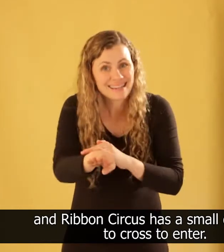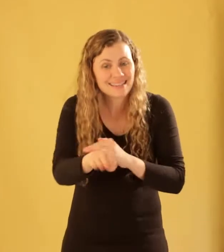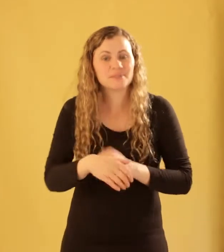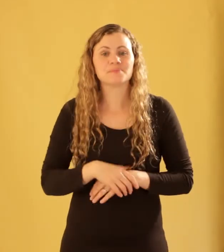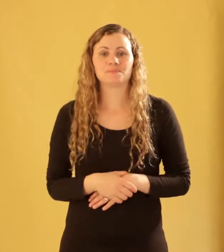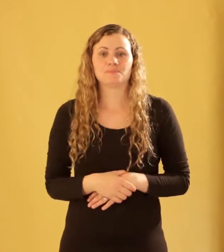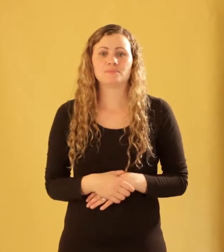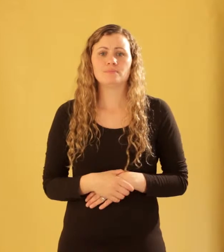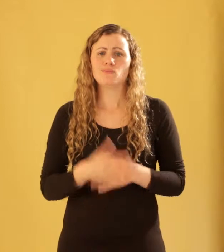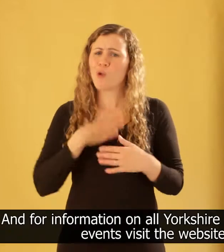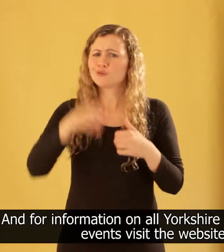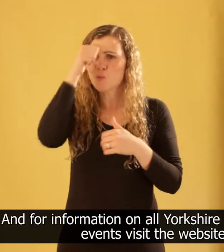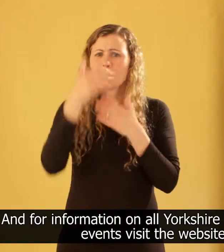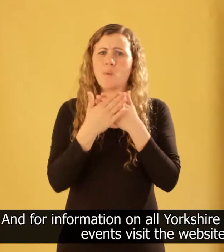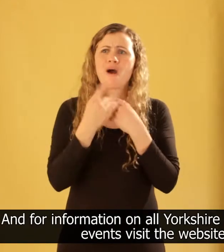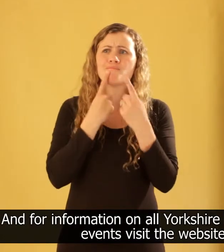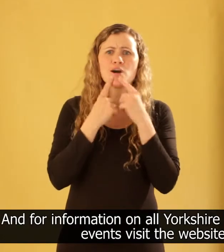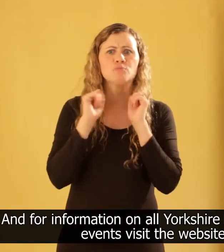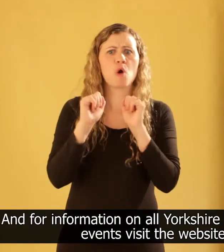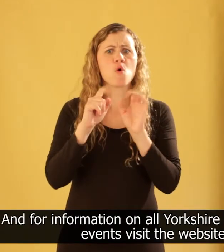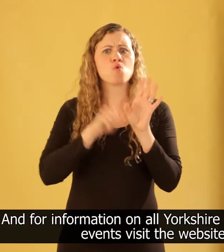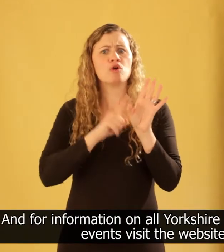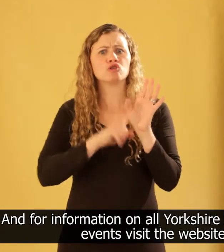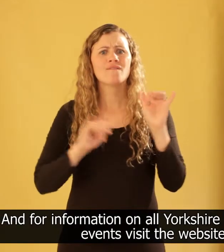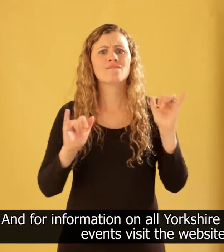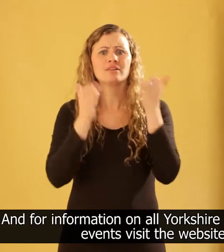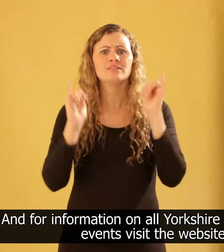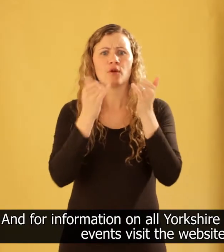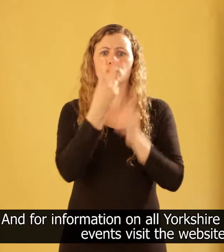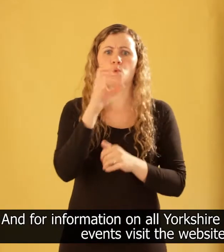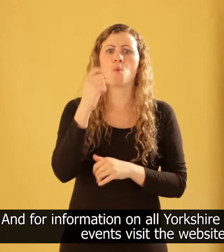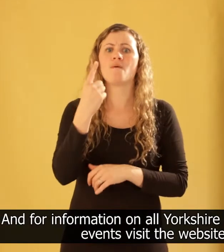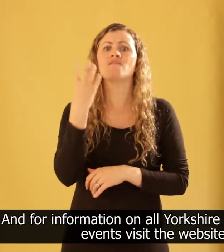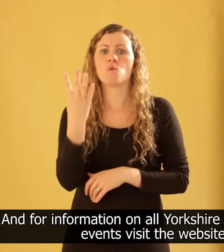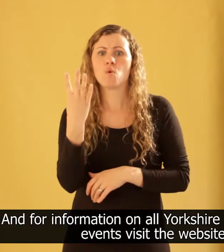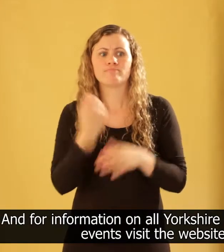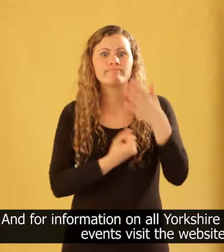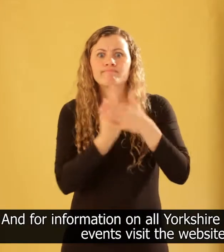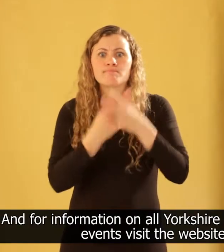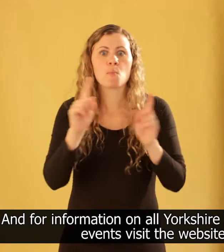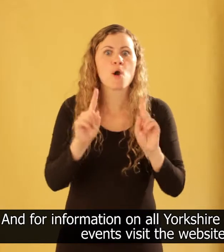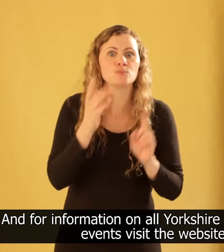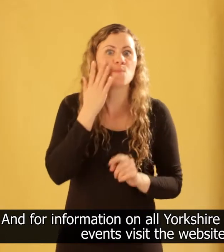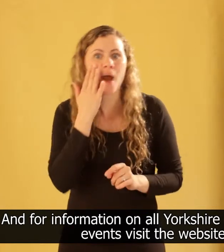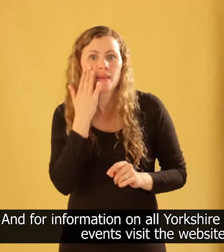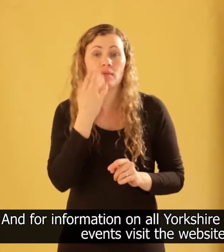For information on all Yorkshire Festival 2014 events, visit the website